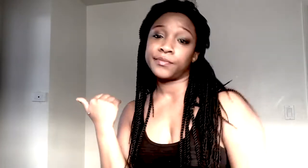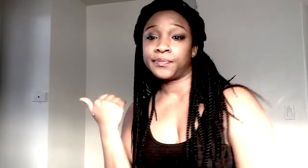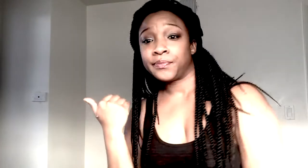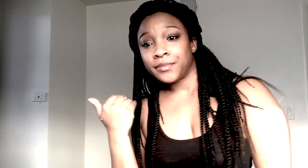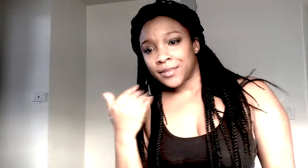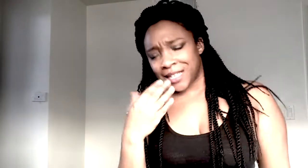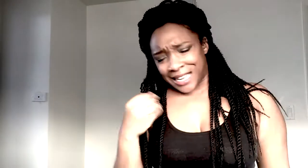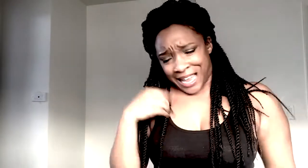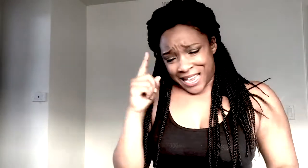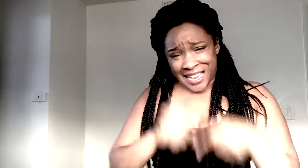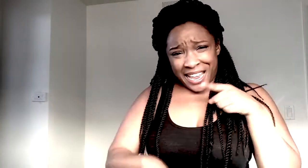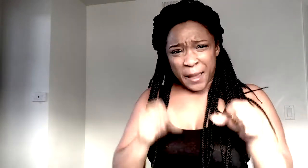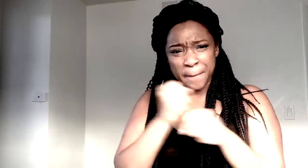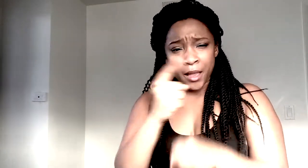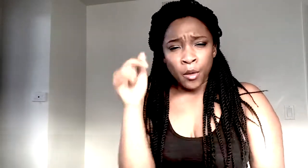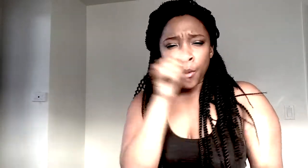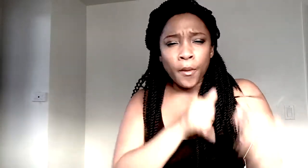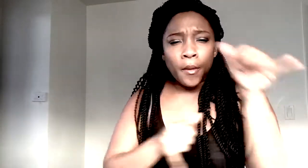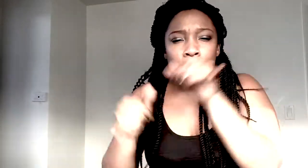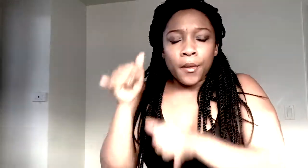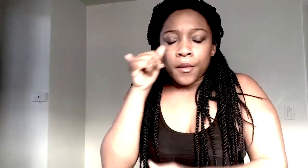And I can't sweep you off of your feet